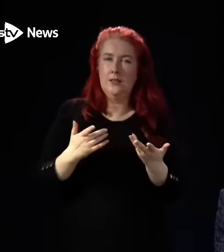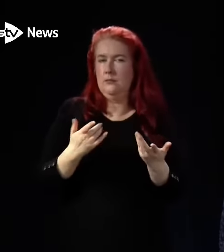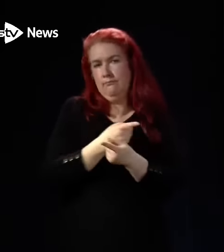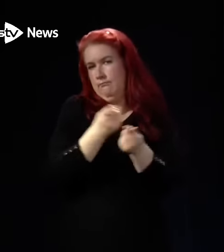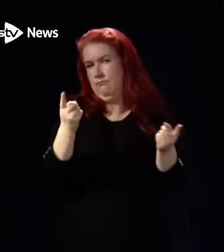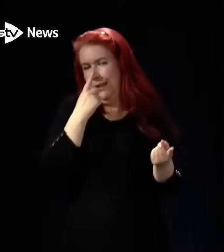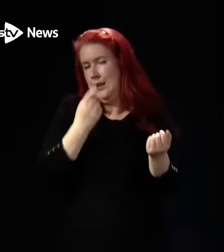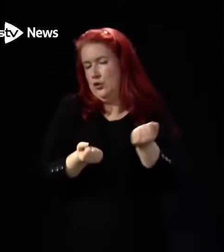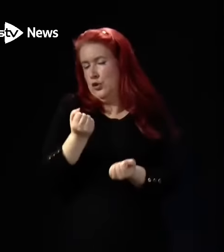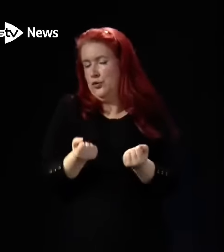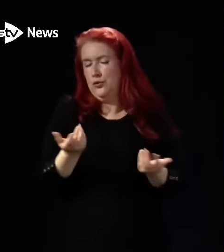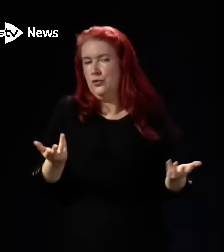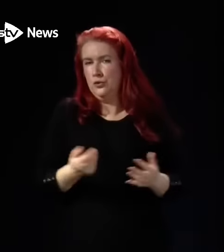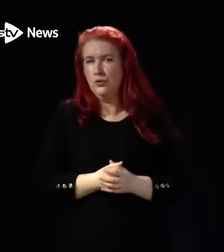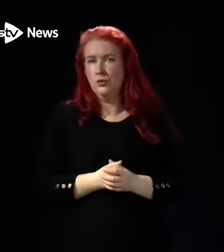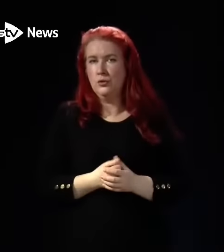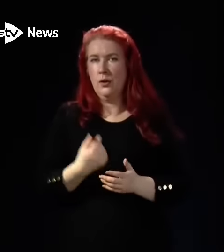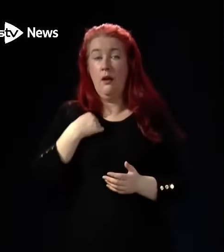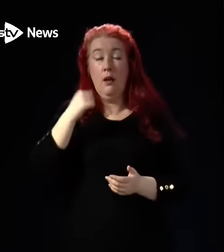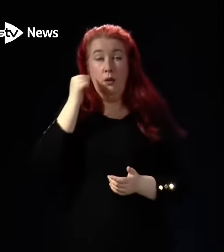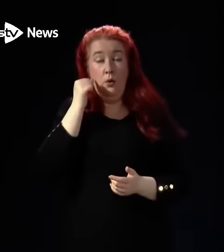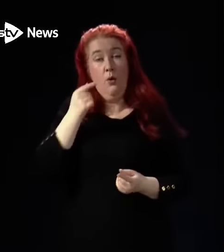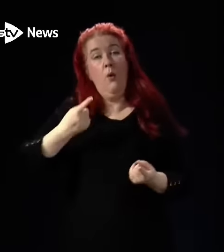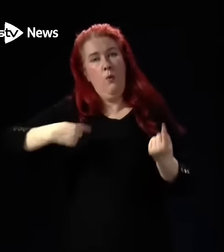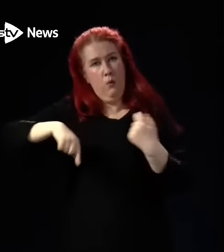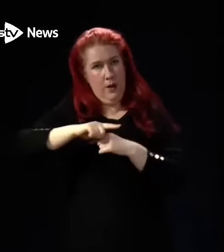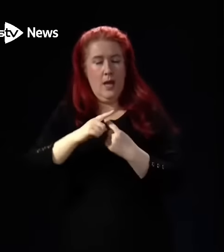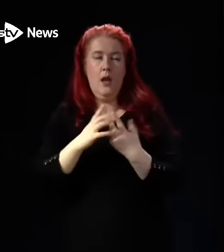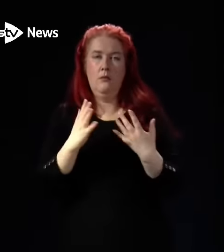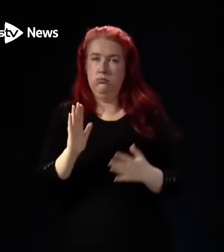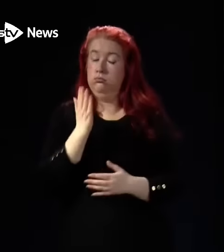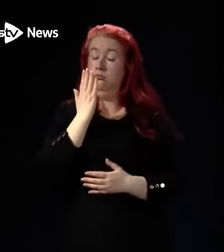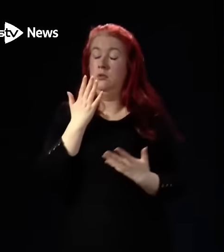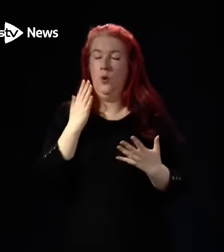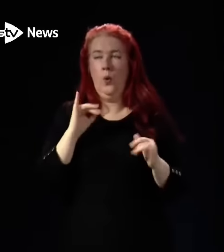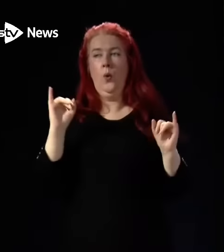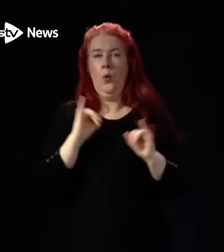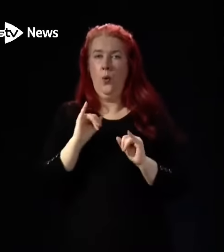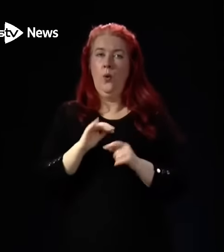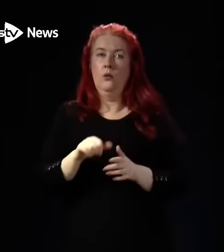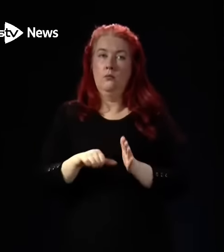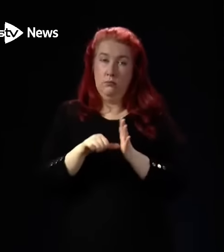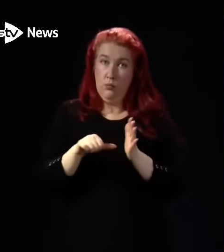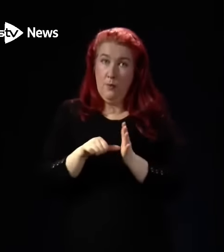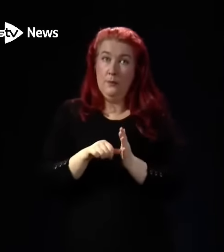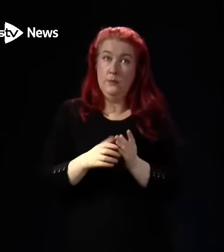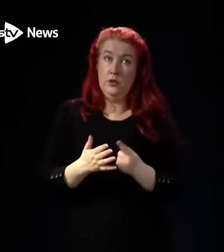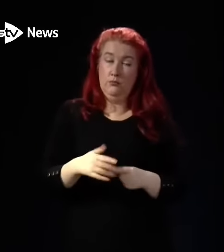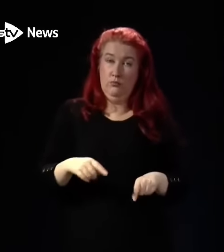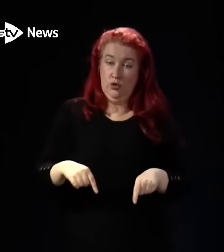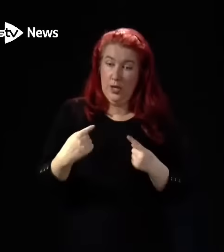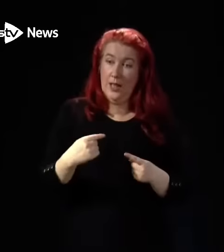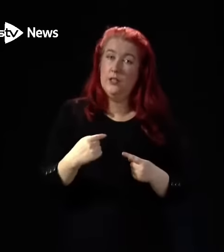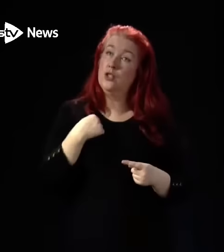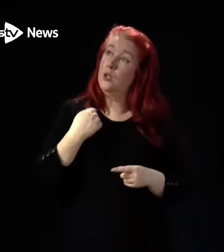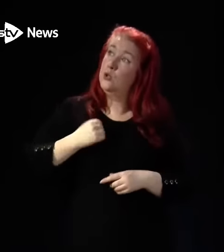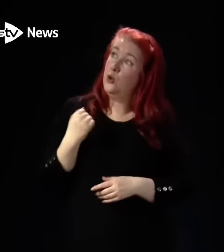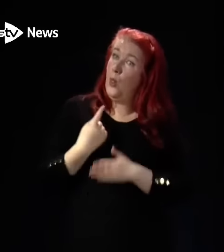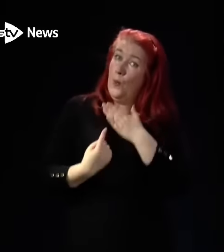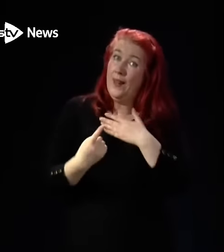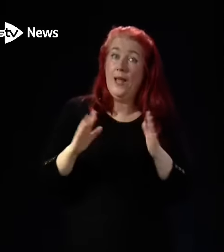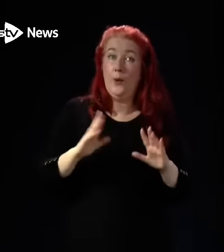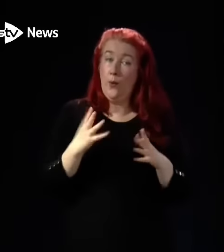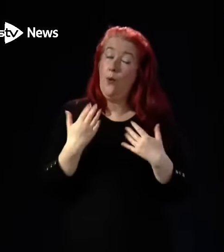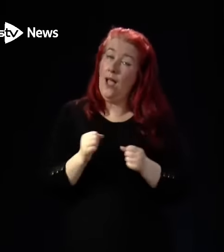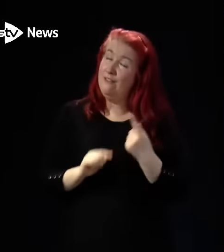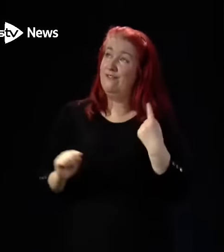of that. All I know is that we are facing exceptional pressures that are not unique to Scotland. I'm only here today to talk